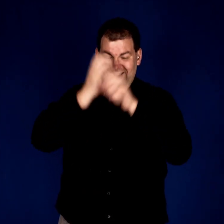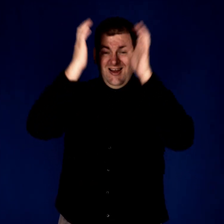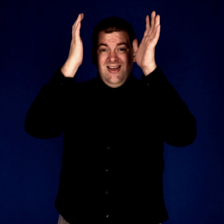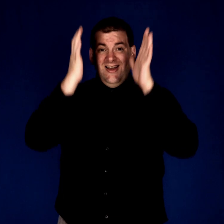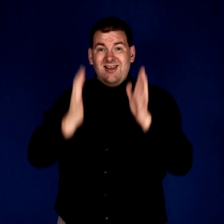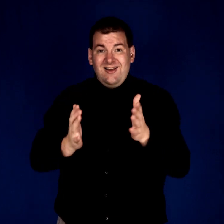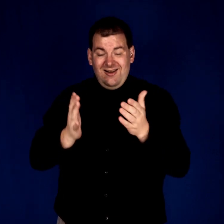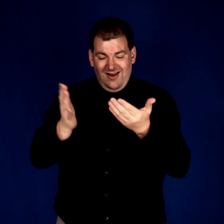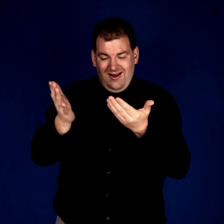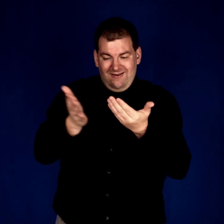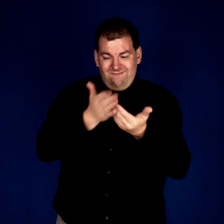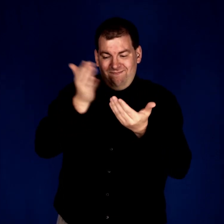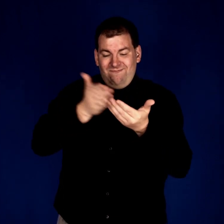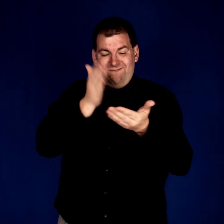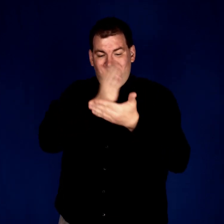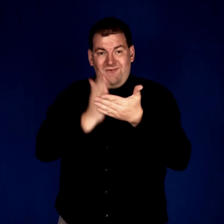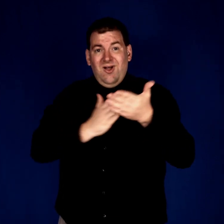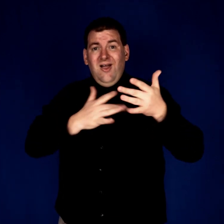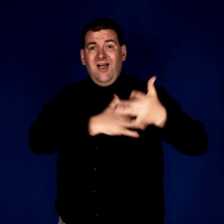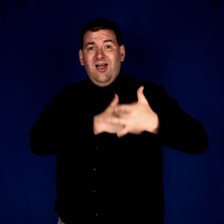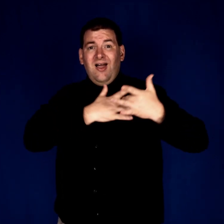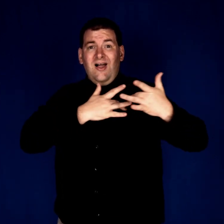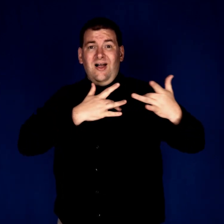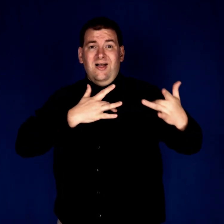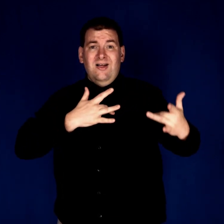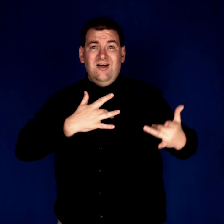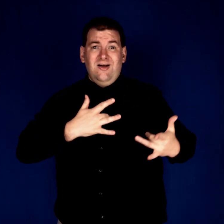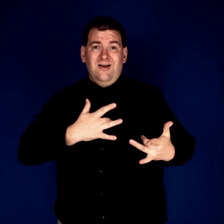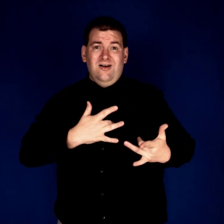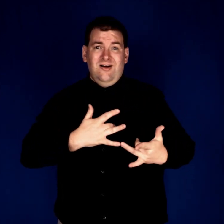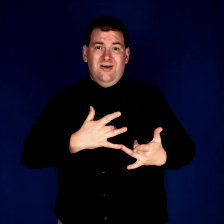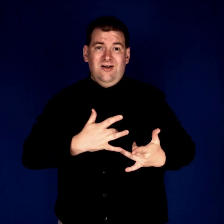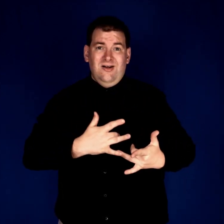of our fragile hearts